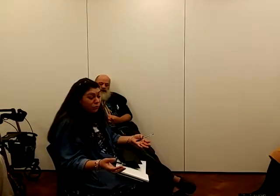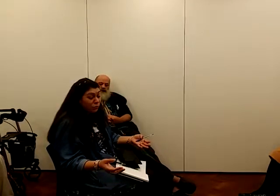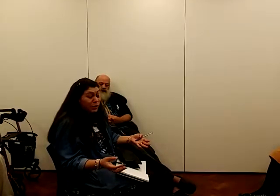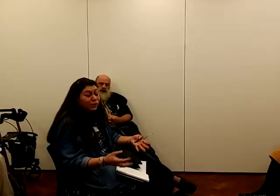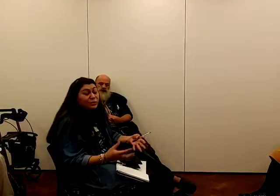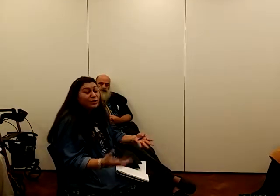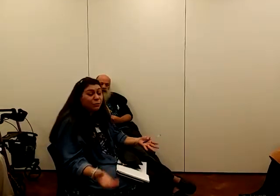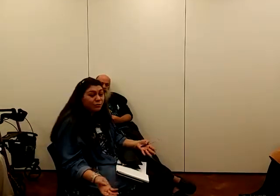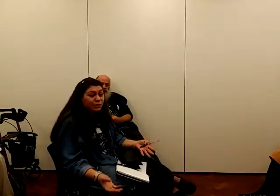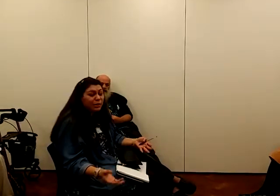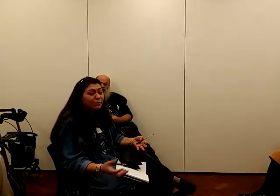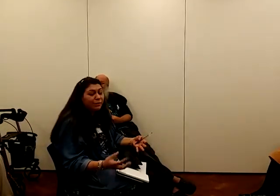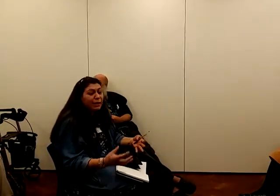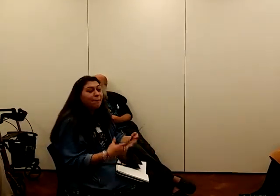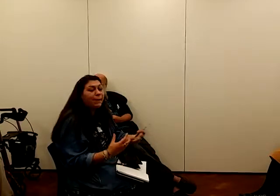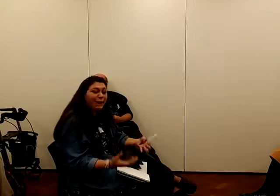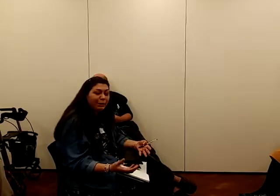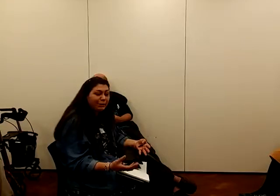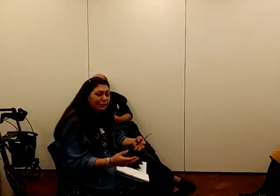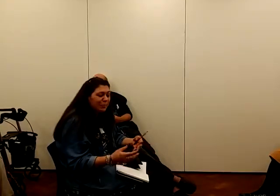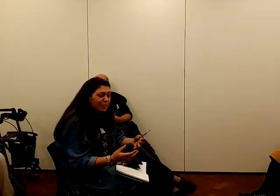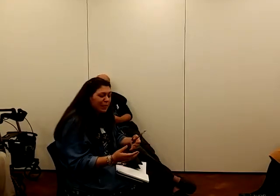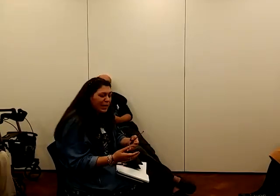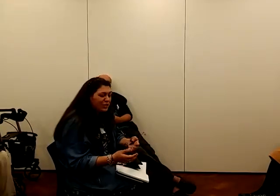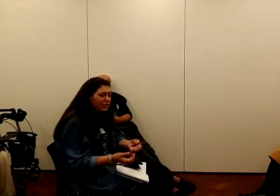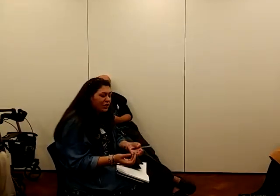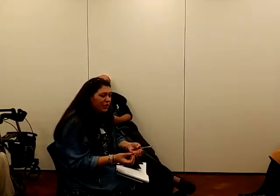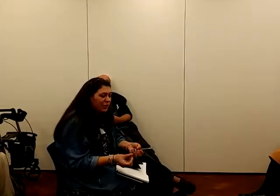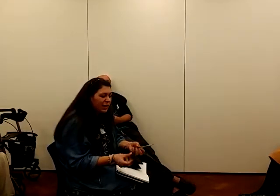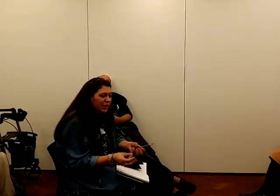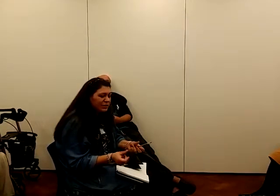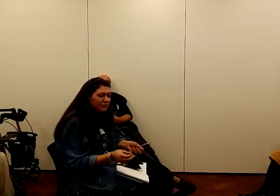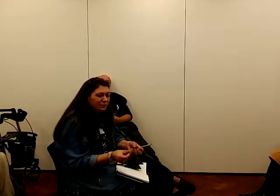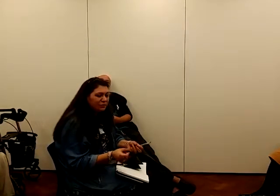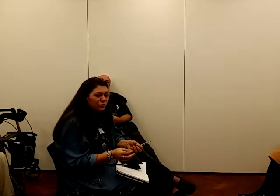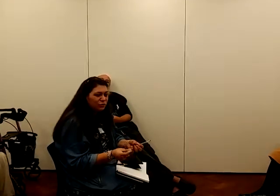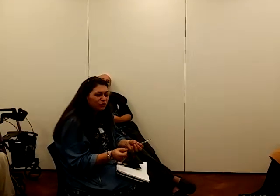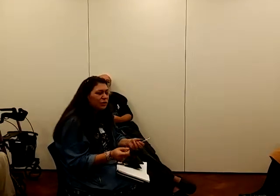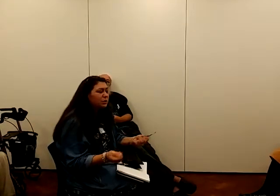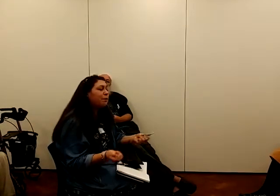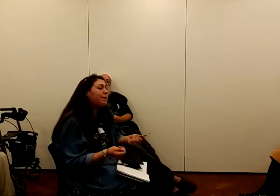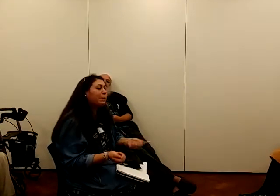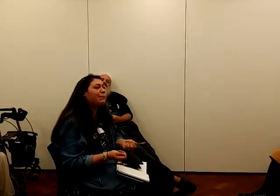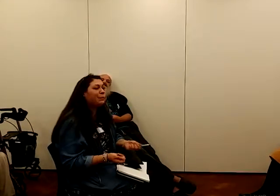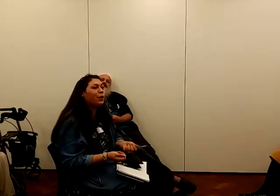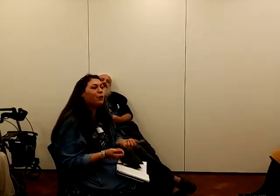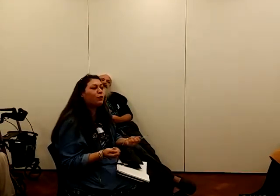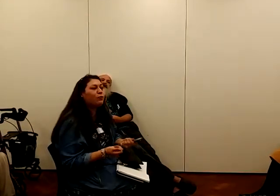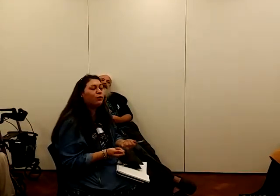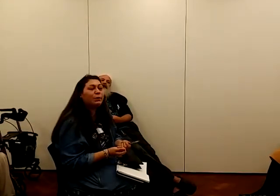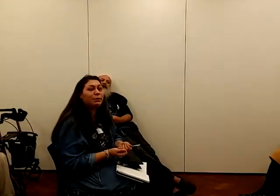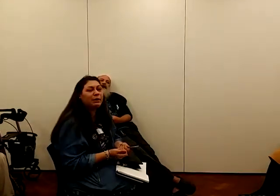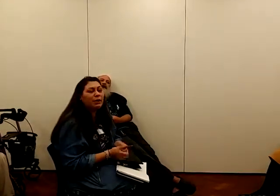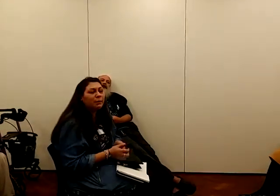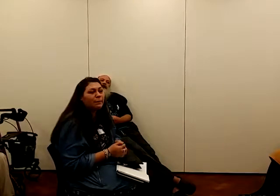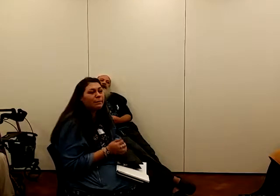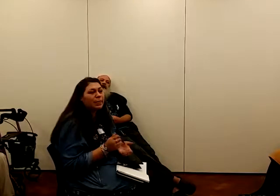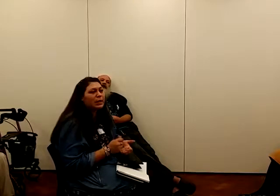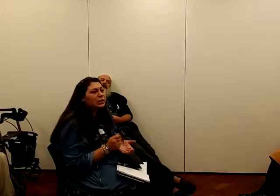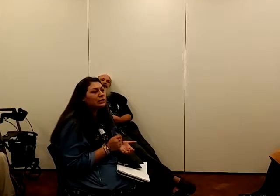so they're losing the will to even campaign. And it's just kind of a case of trying to pull in people that are not normally within that. And